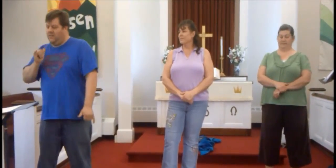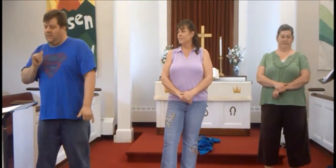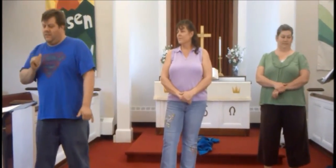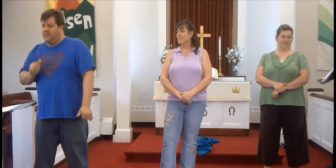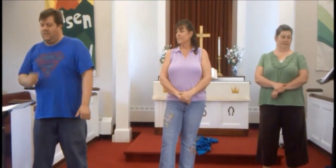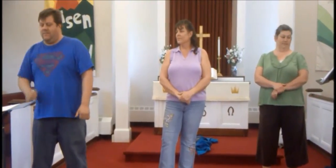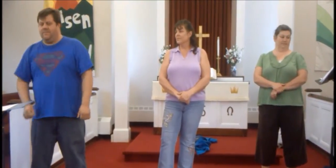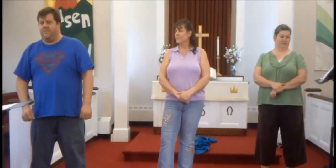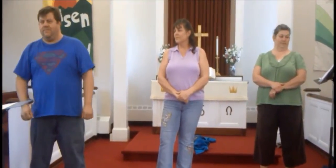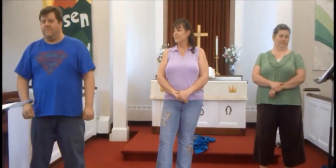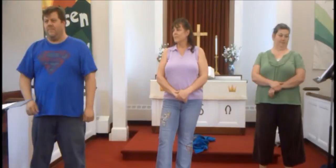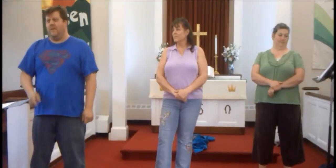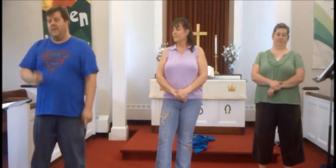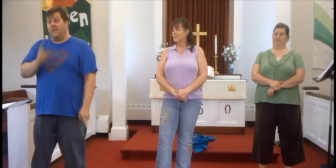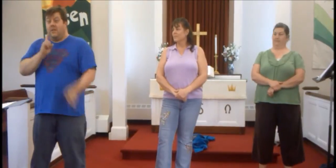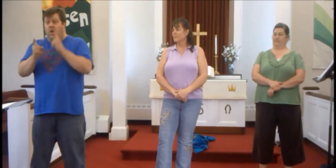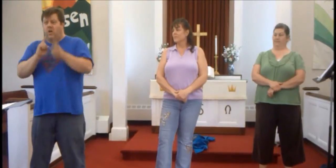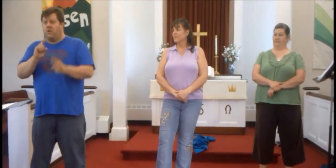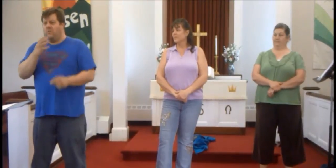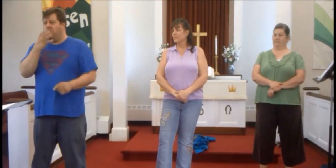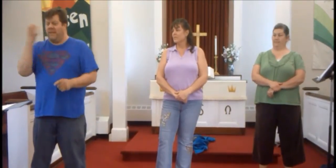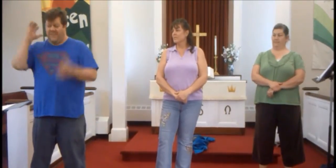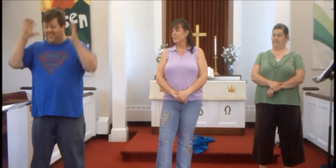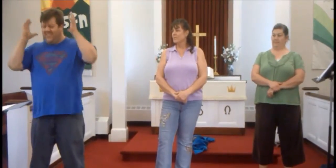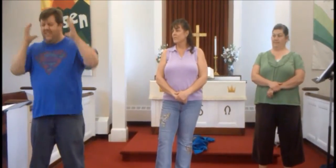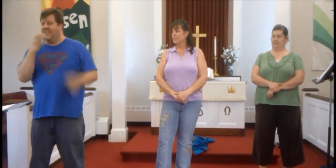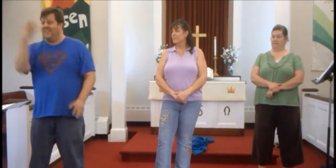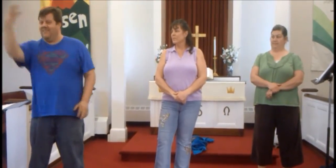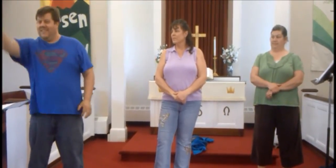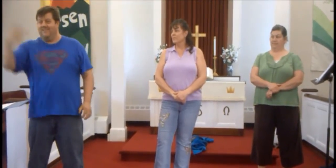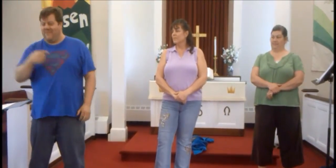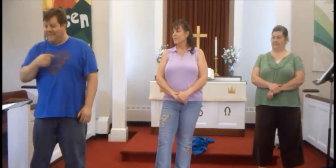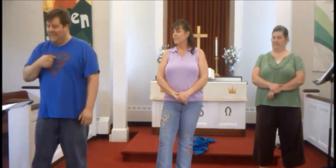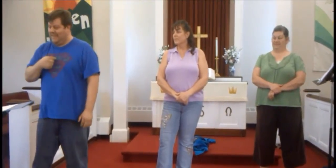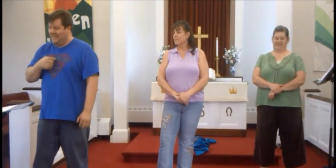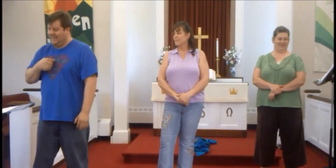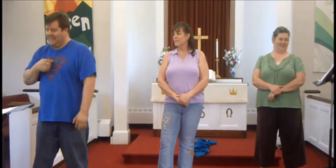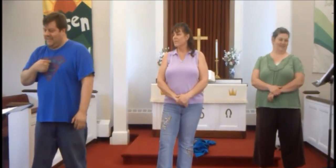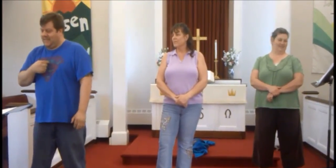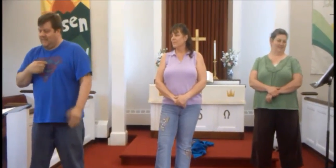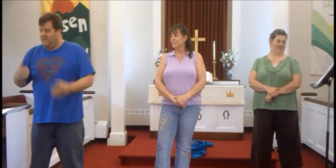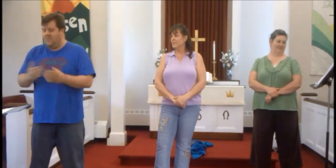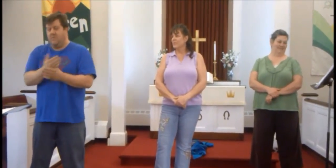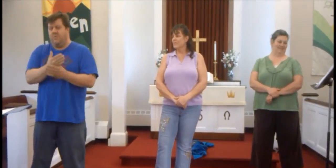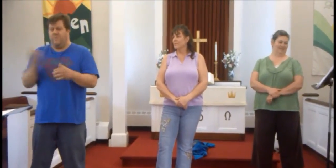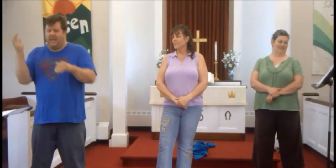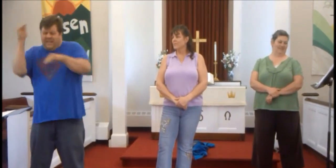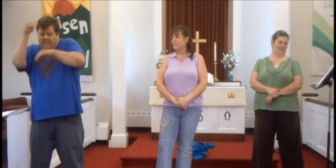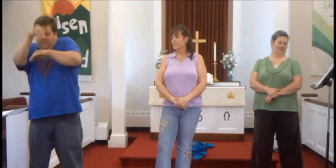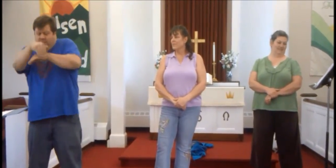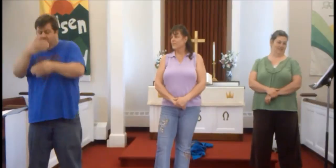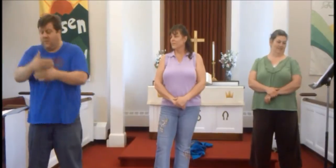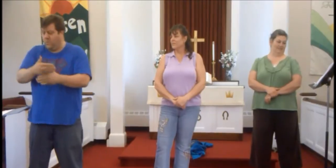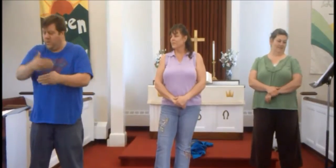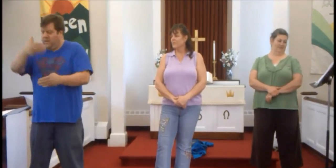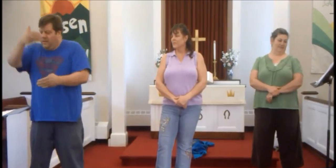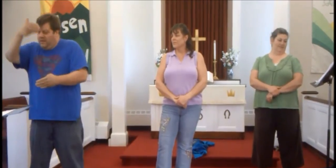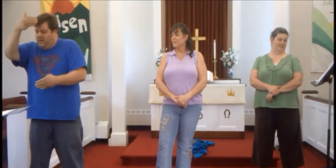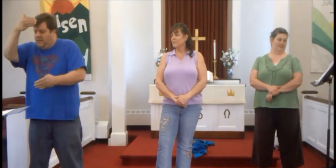talk radio screams at me, but through my turning window